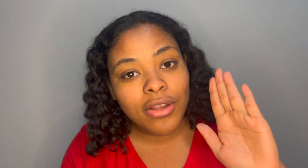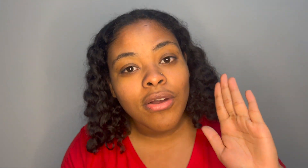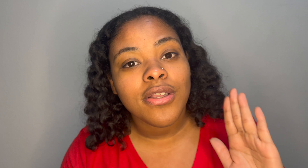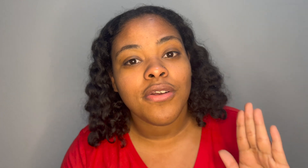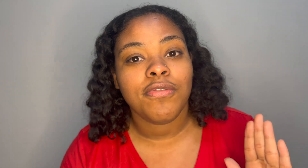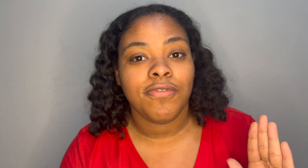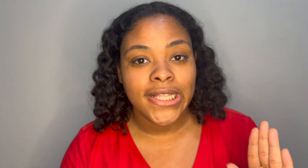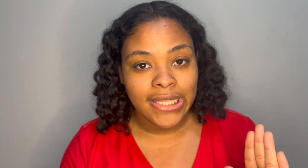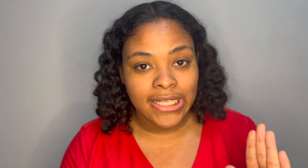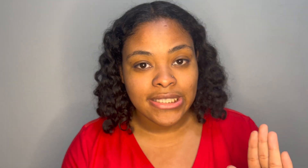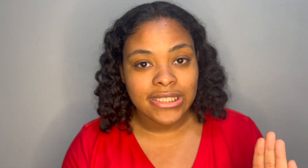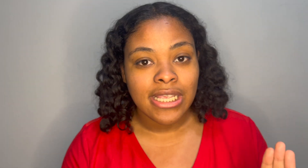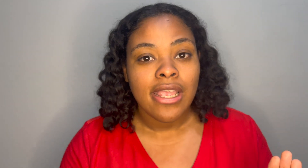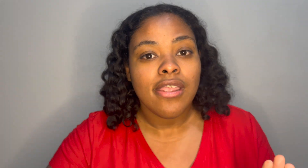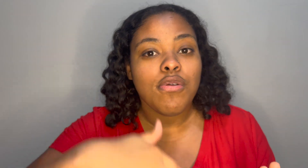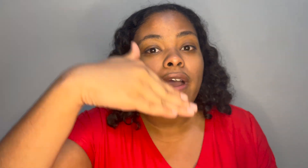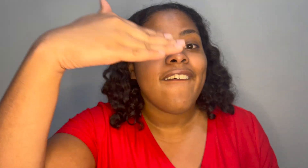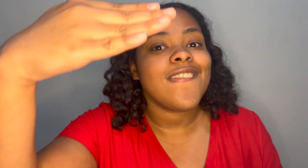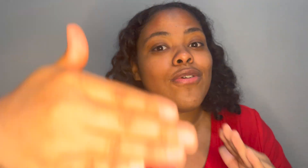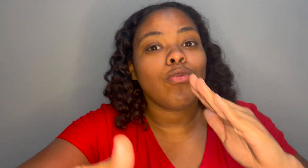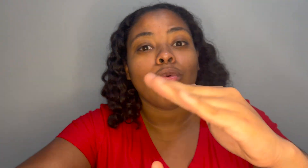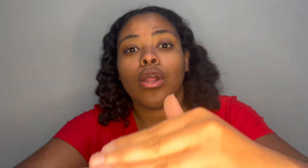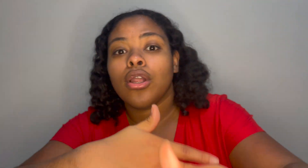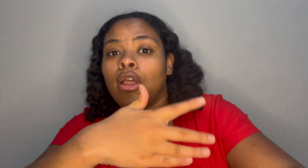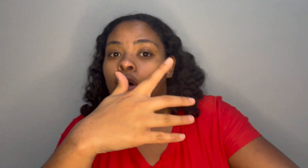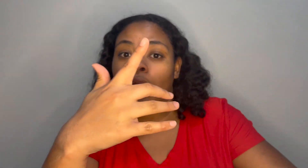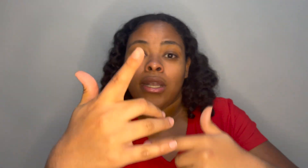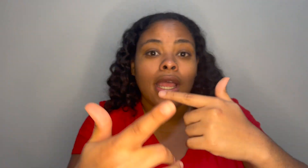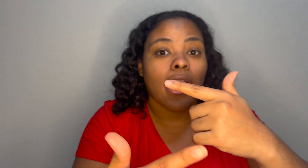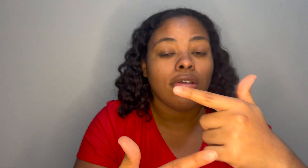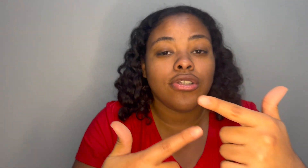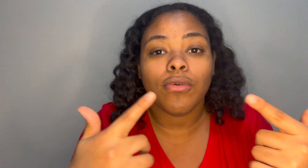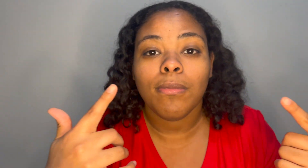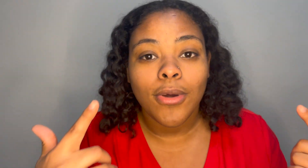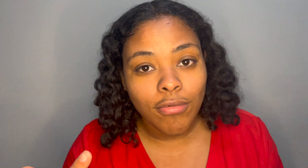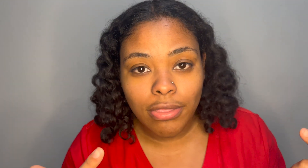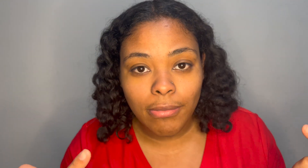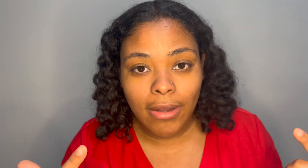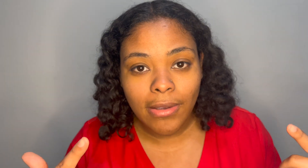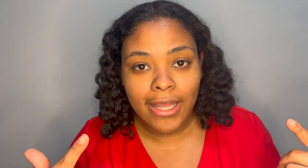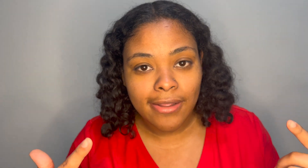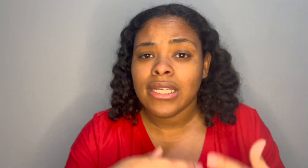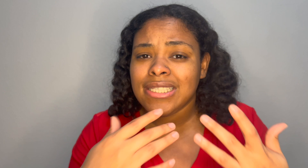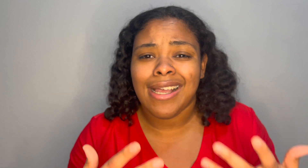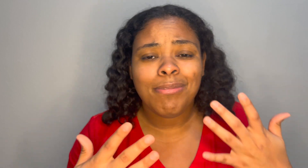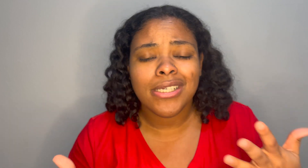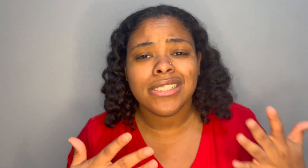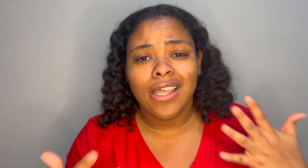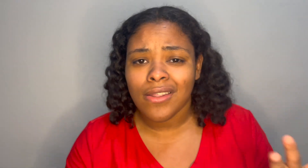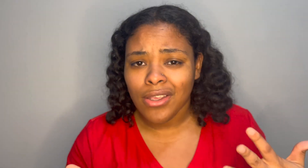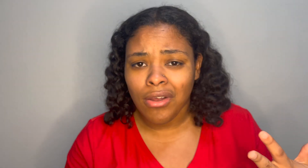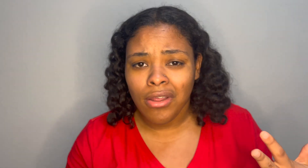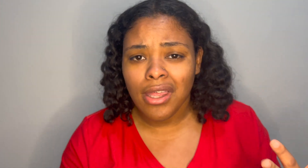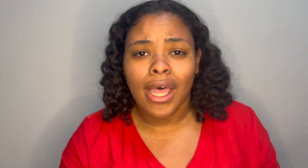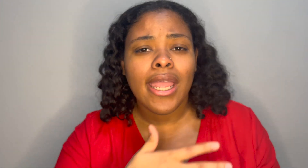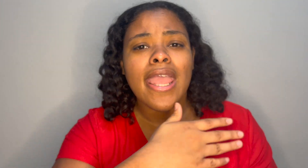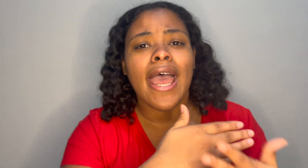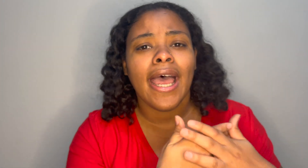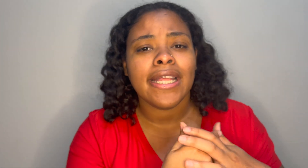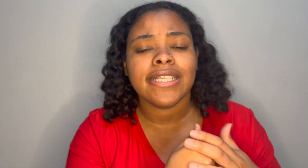on your feelings you have to work on how you move throughout life because i'm gonna tell y'all i had to